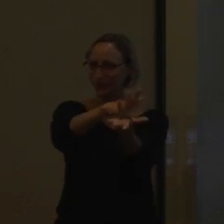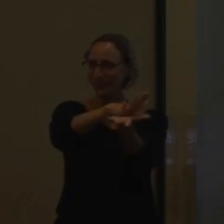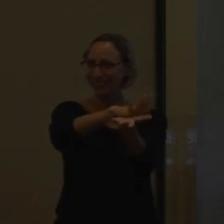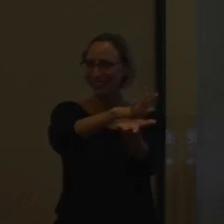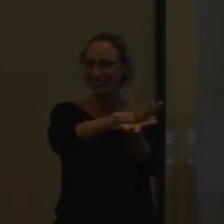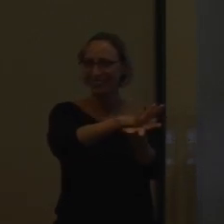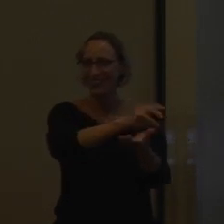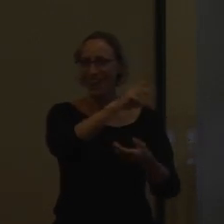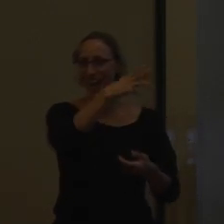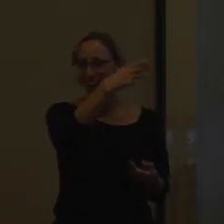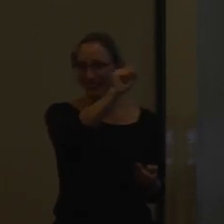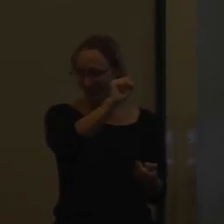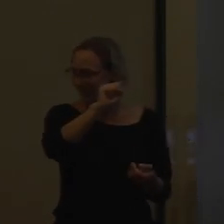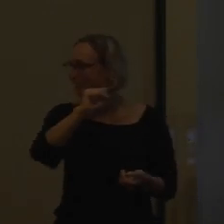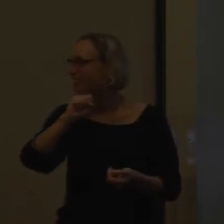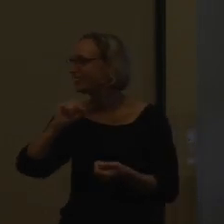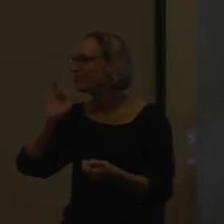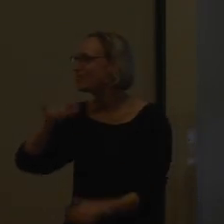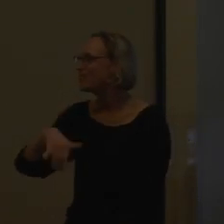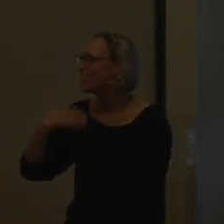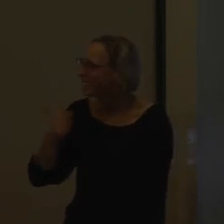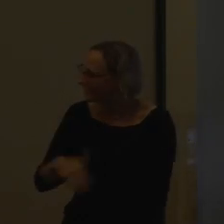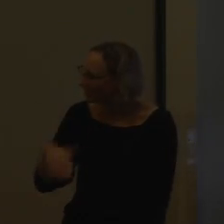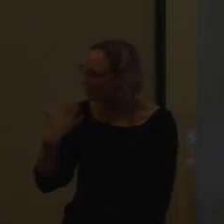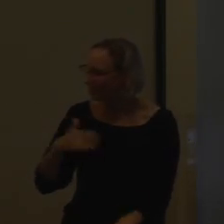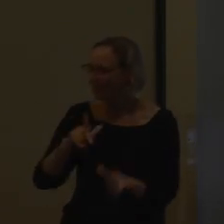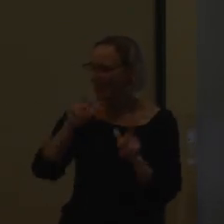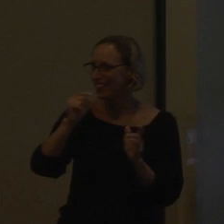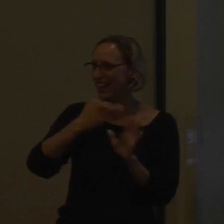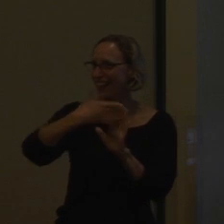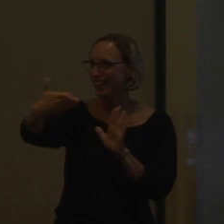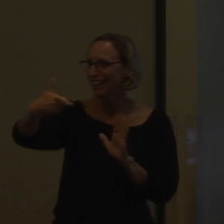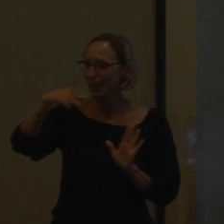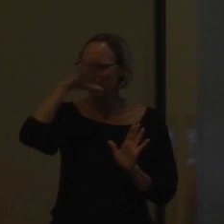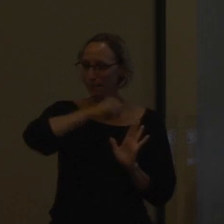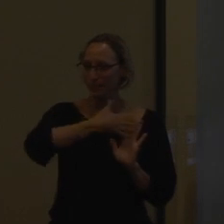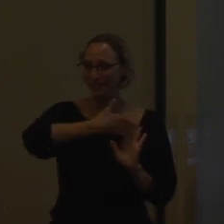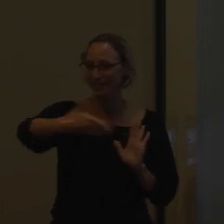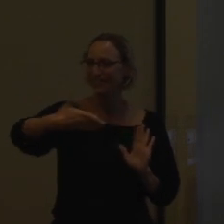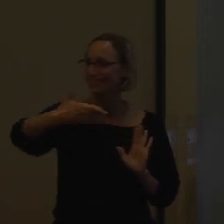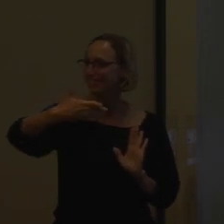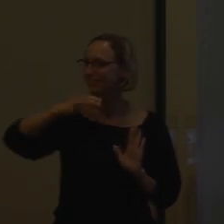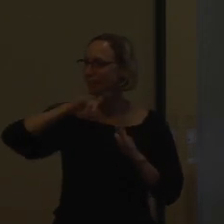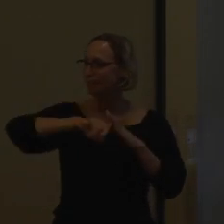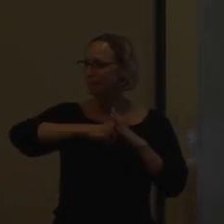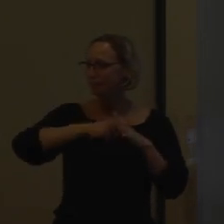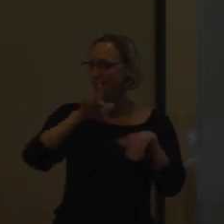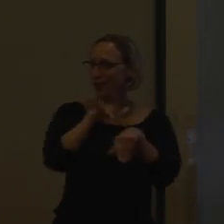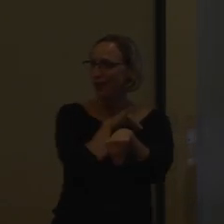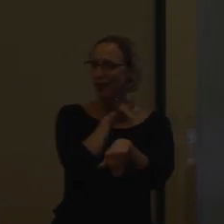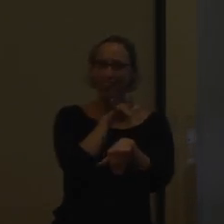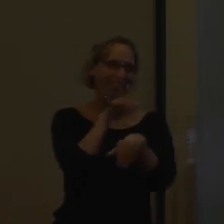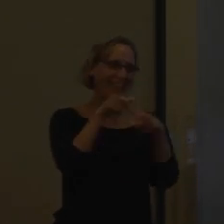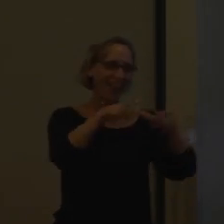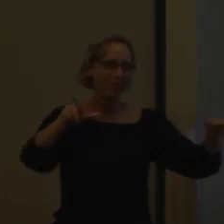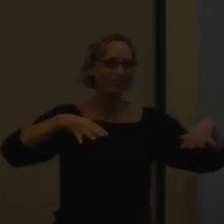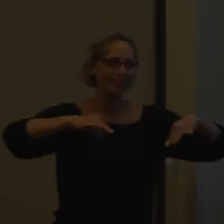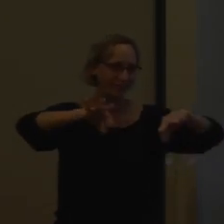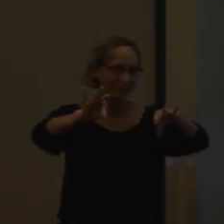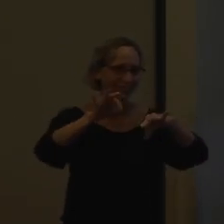middle school, or even the high school, that they learn sign language at that age, which means they've missed out on